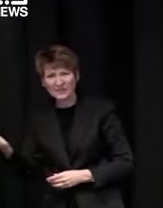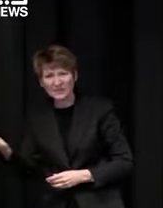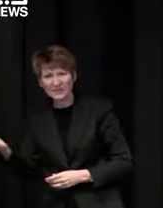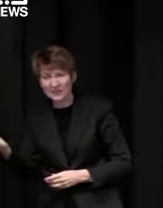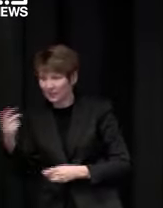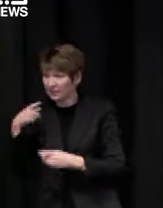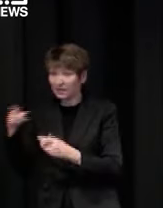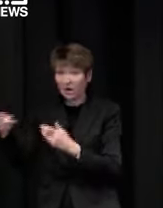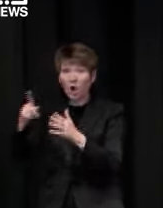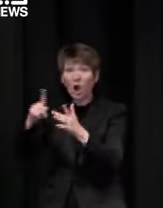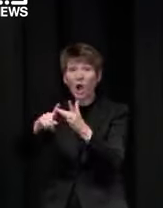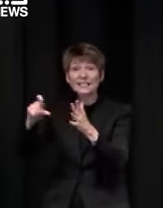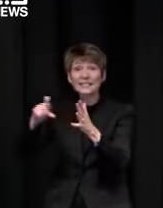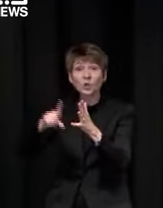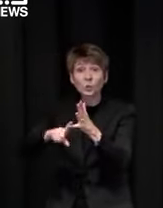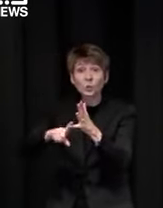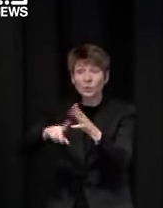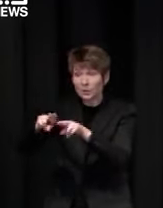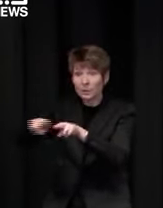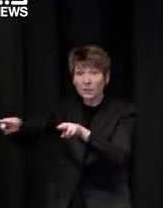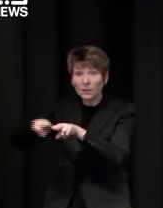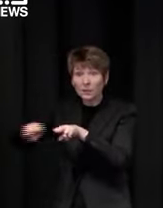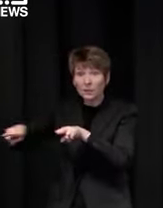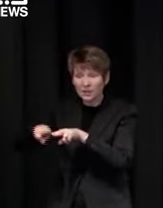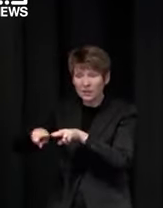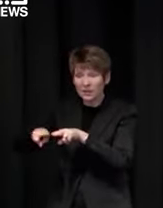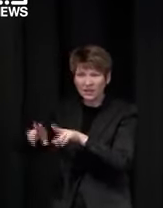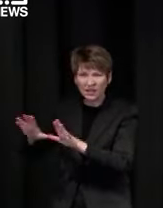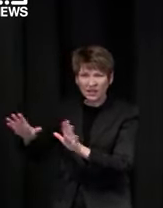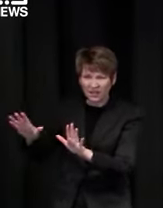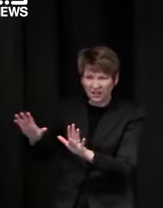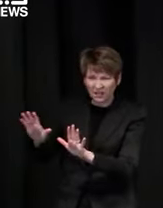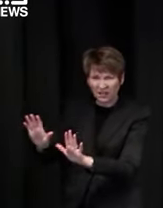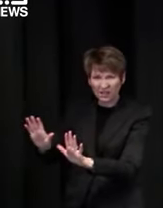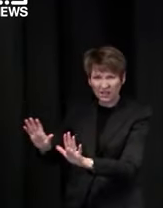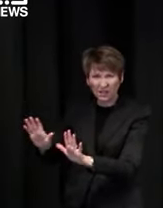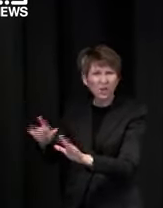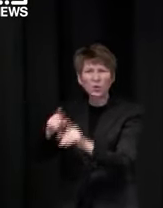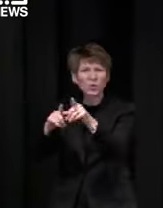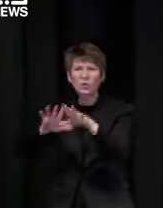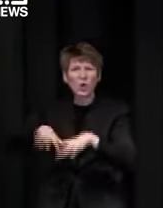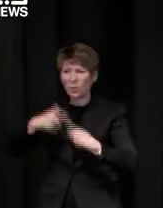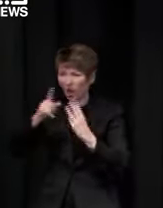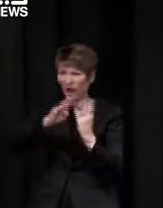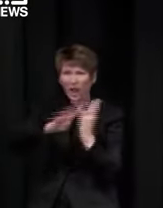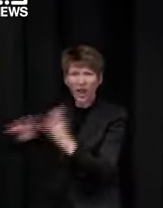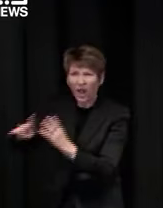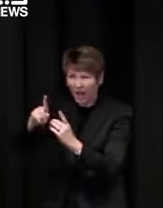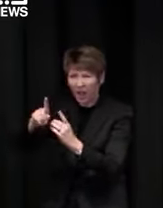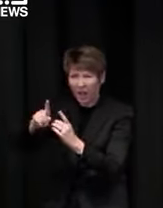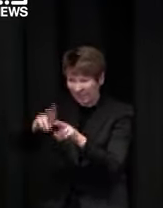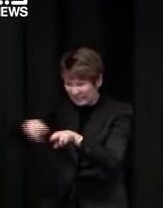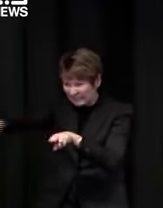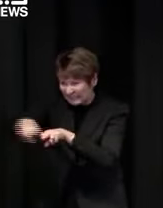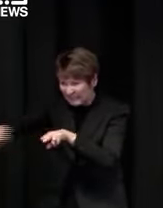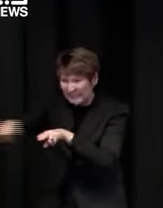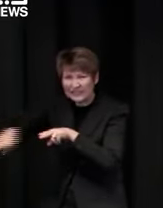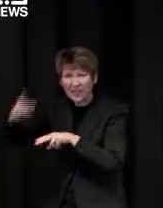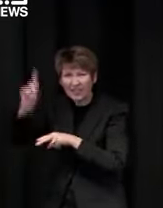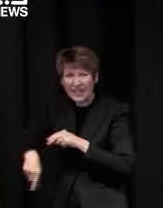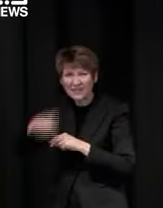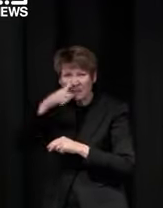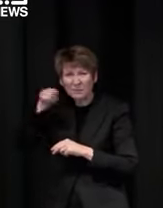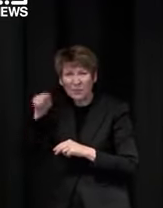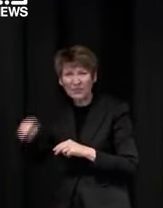when you have patients to put in them but no one should be barracking for uh for a thousand people in icu or let